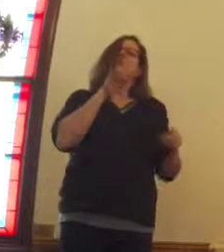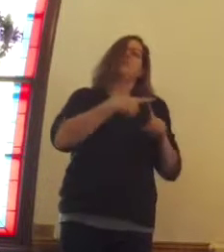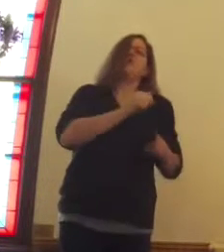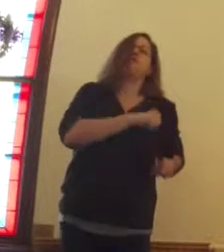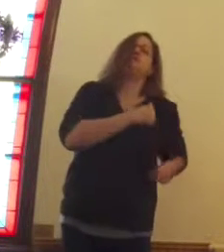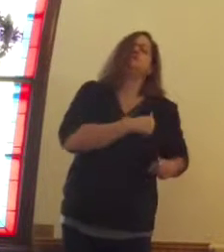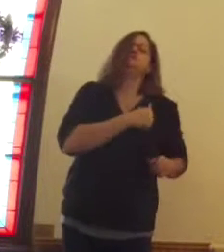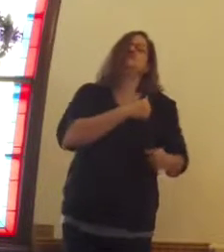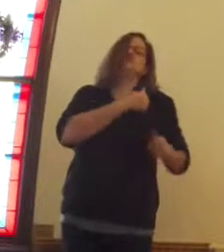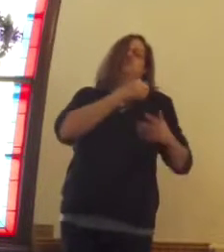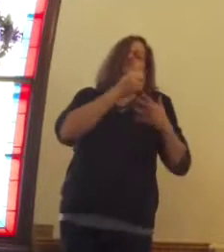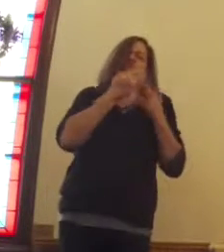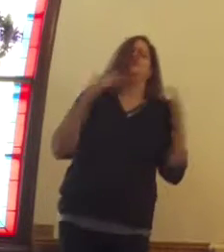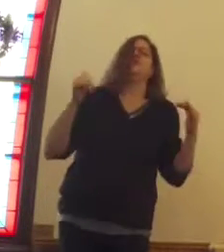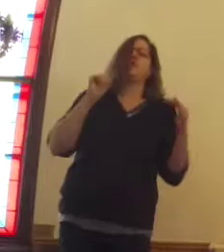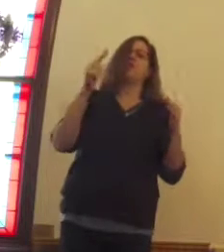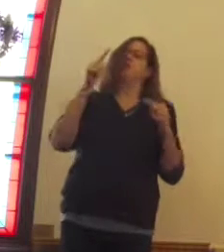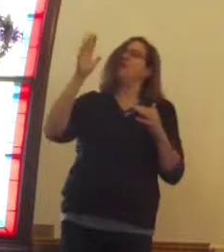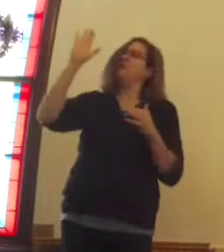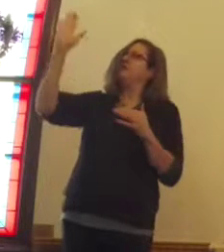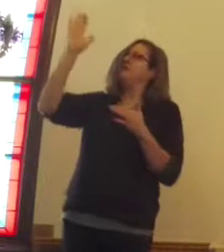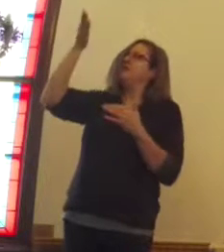the things that God brings of that love.